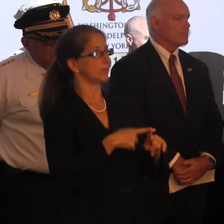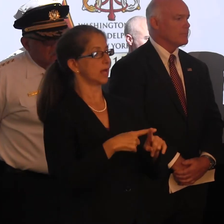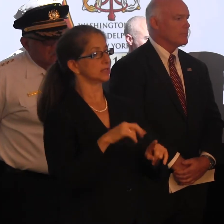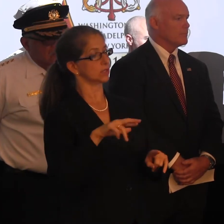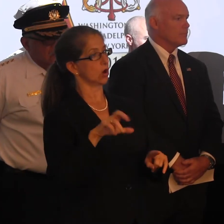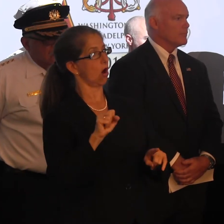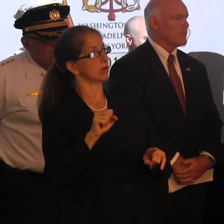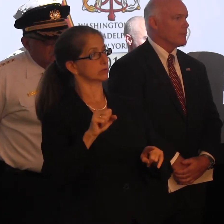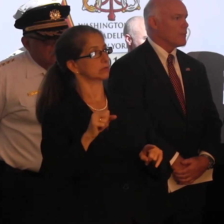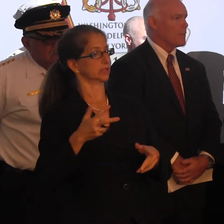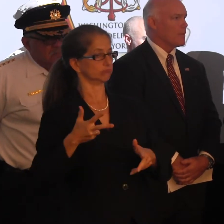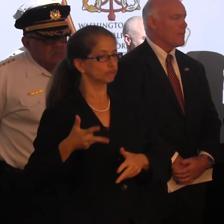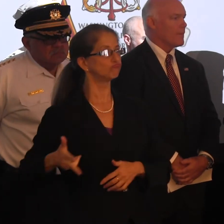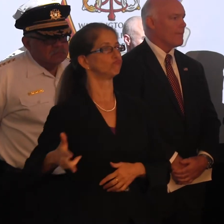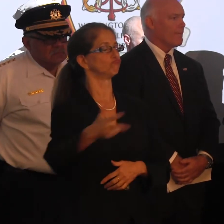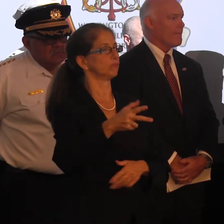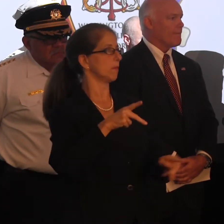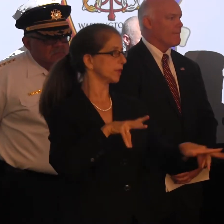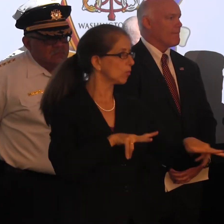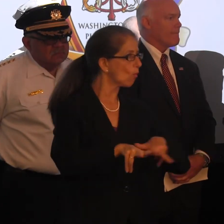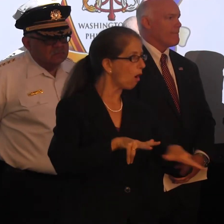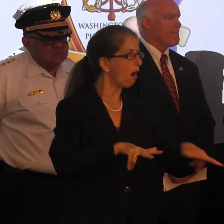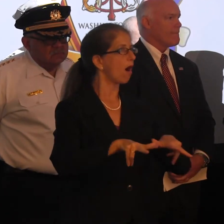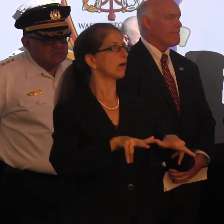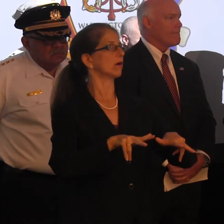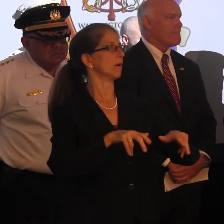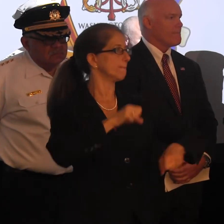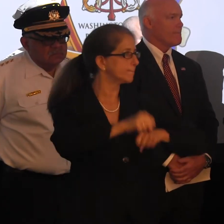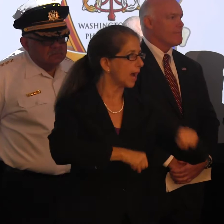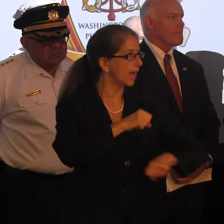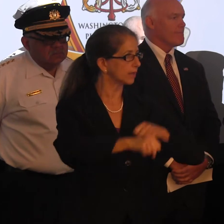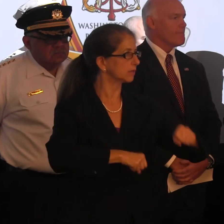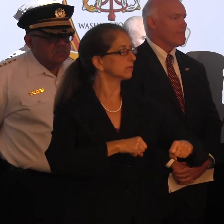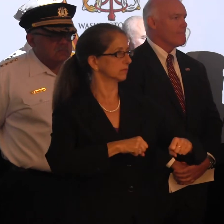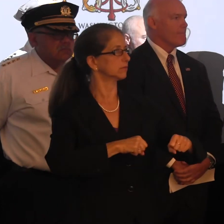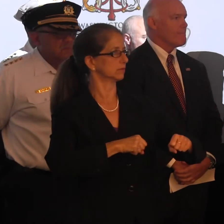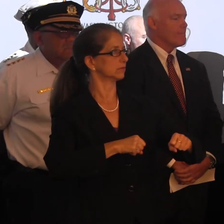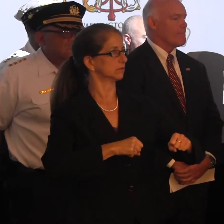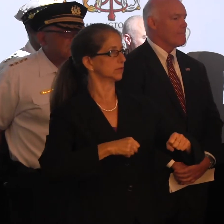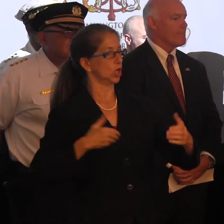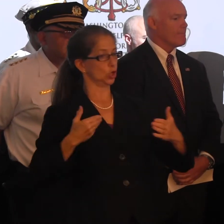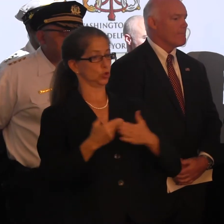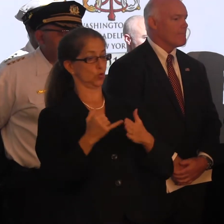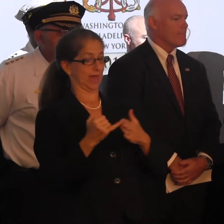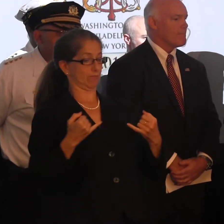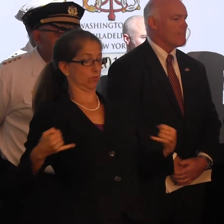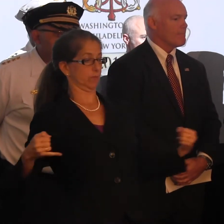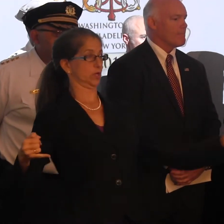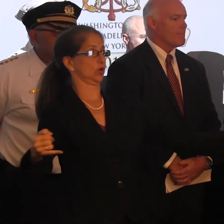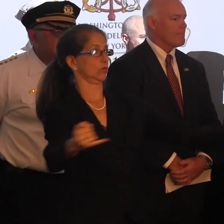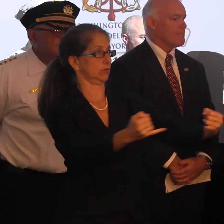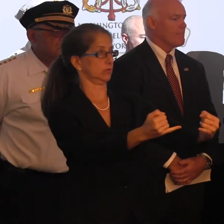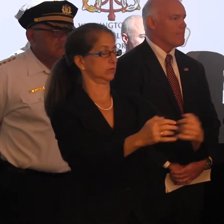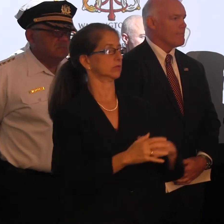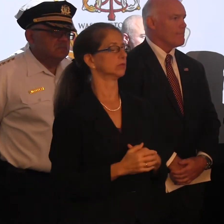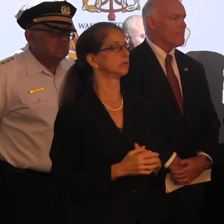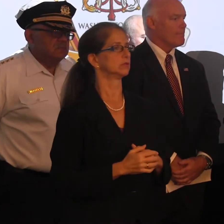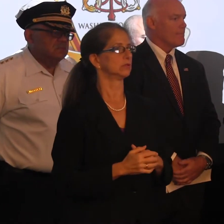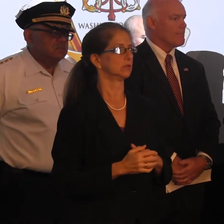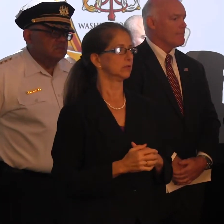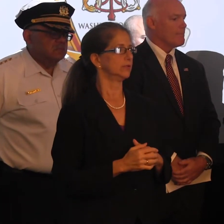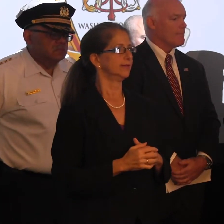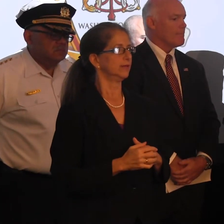around in that area. People can walk. People can bike all the way up to the secure perimeter. The only major,